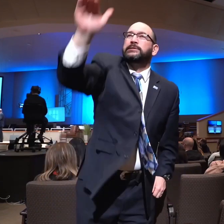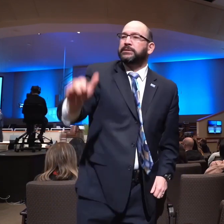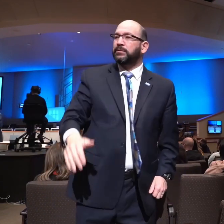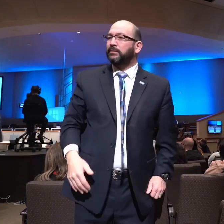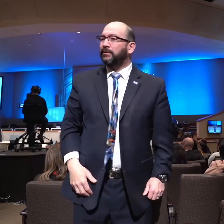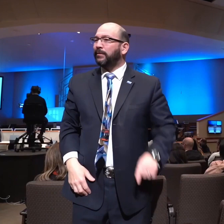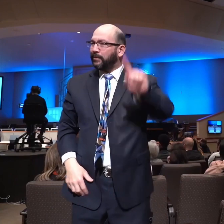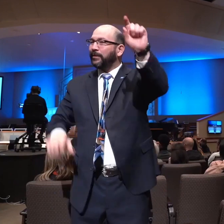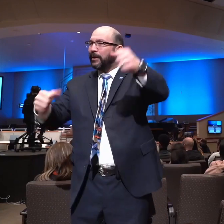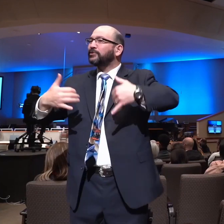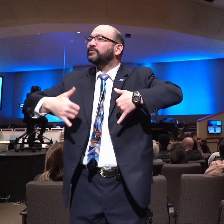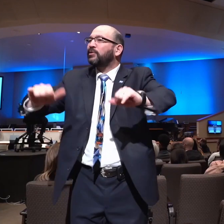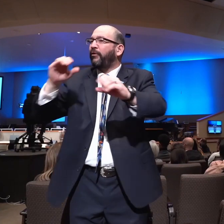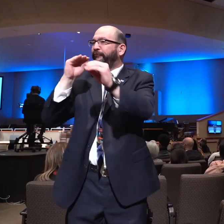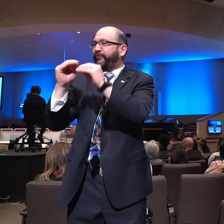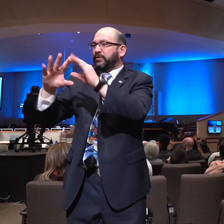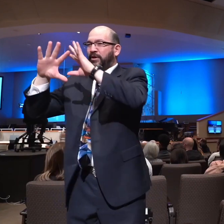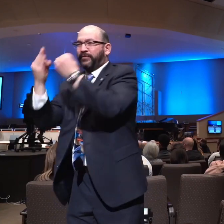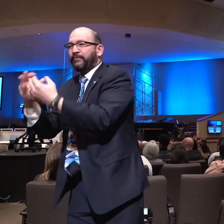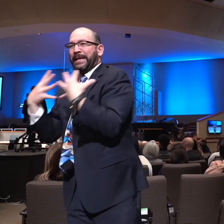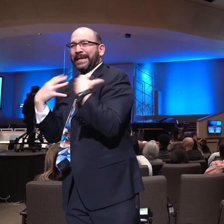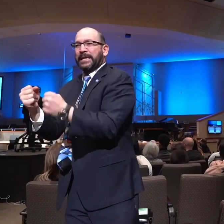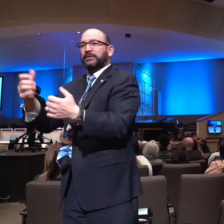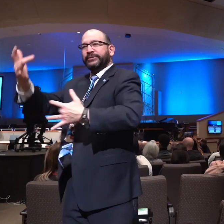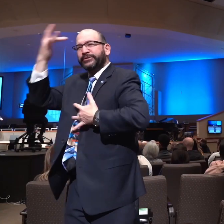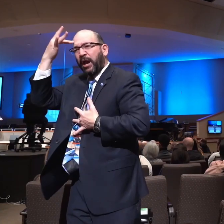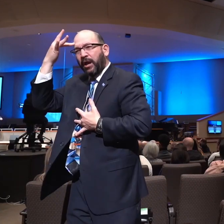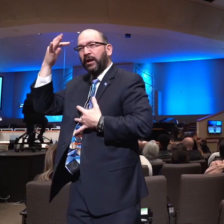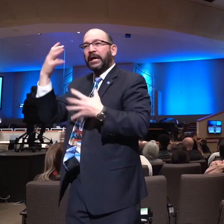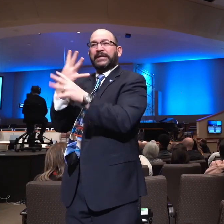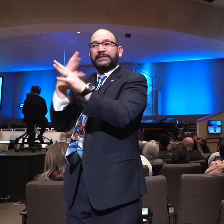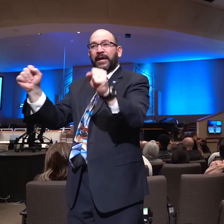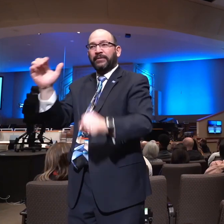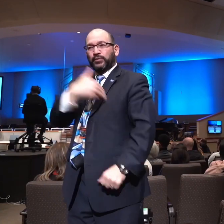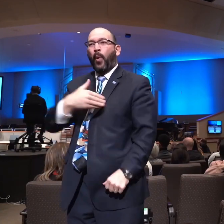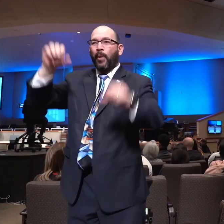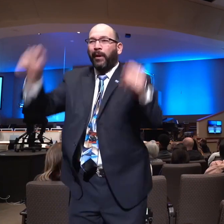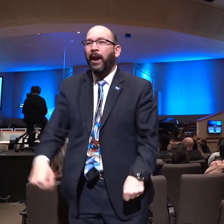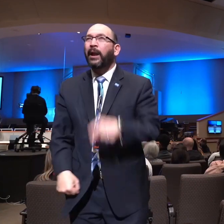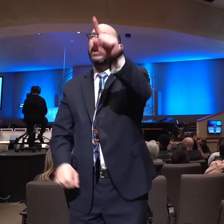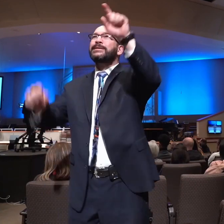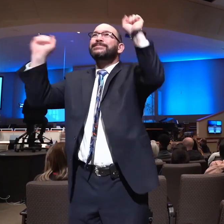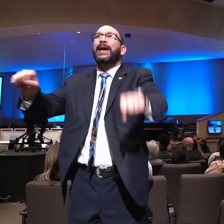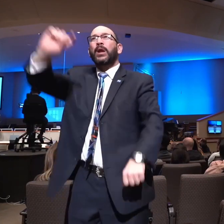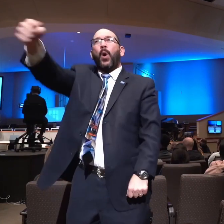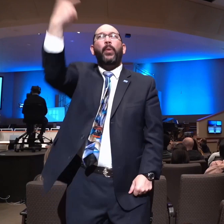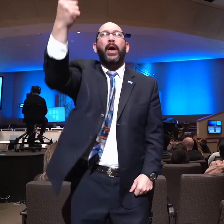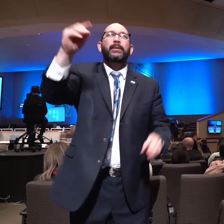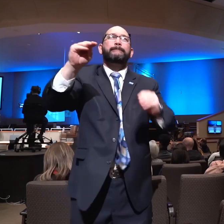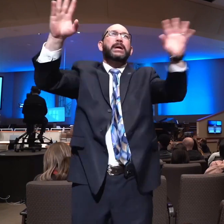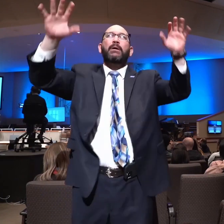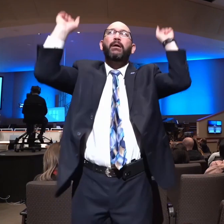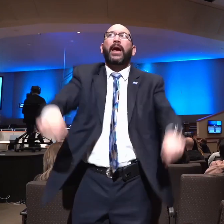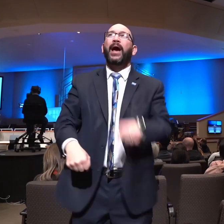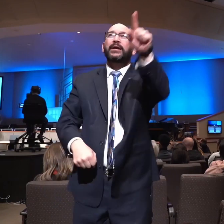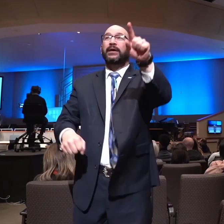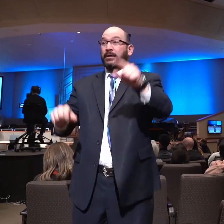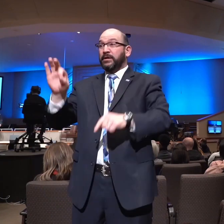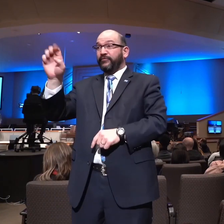still mend families and heal sickness and save souls. And only God can give a miracle on February 20th. This pastor